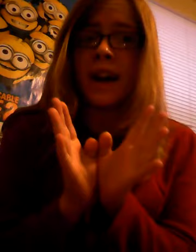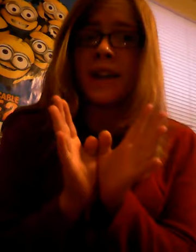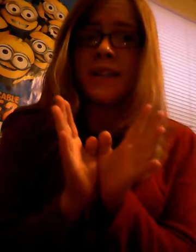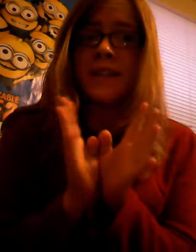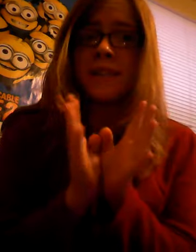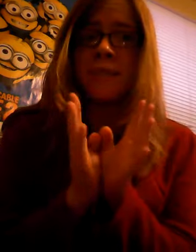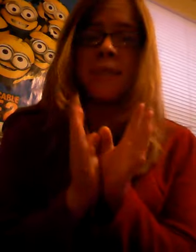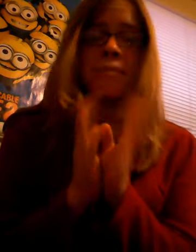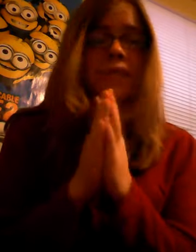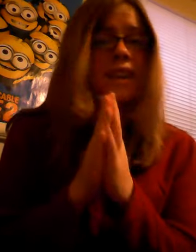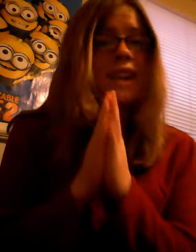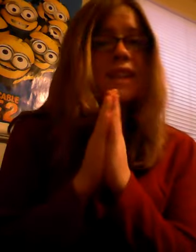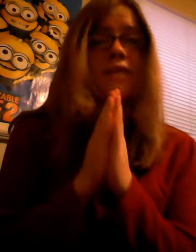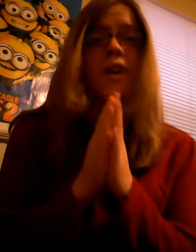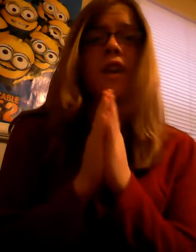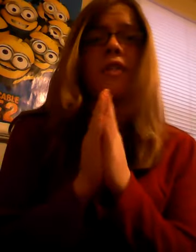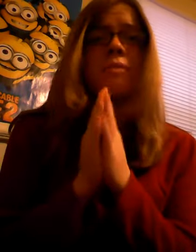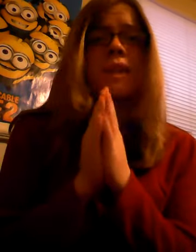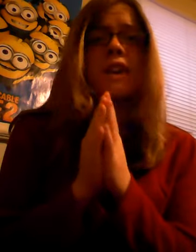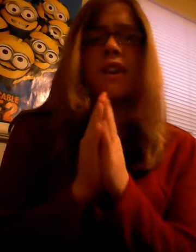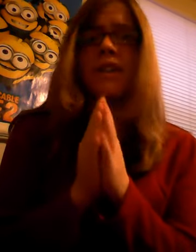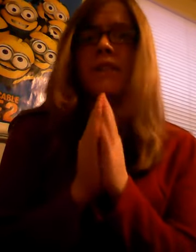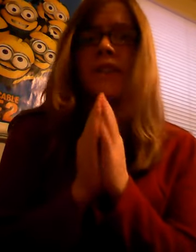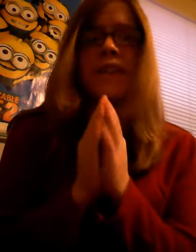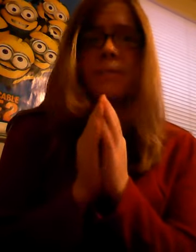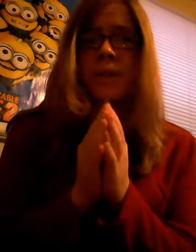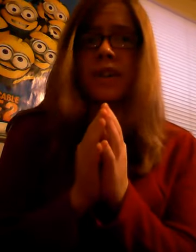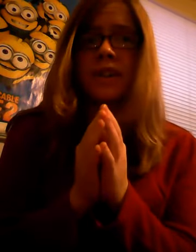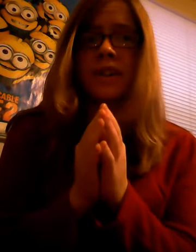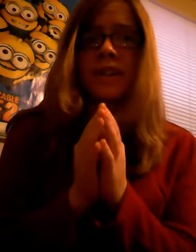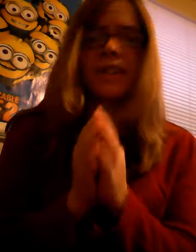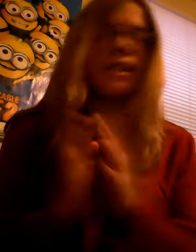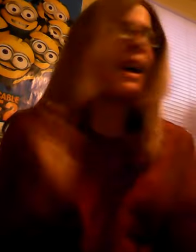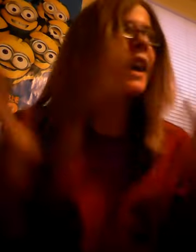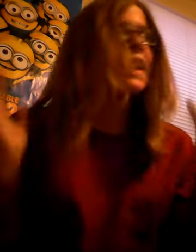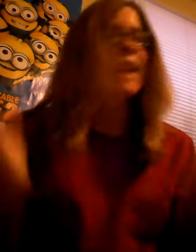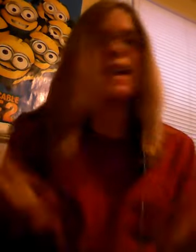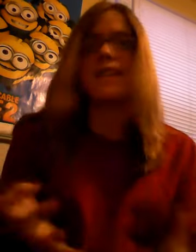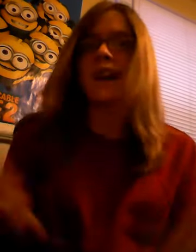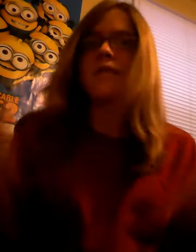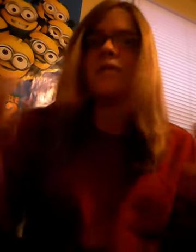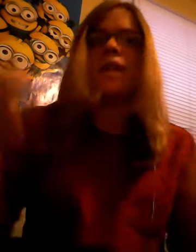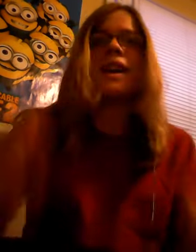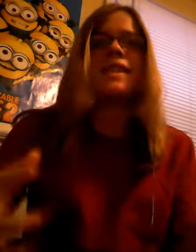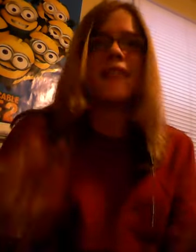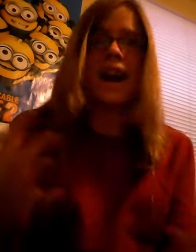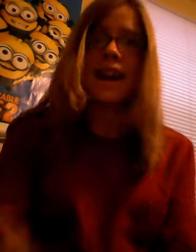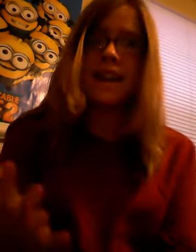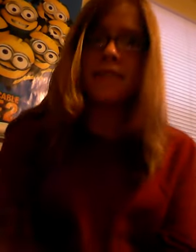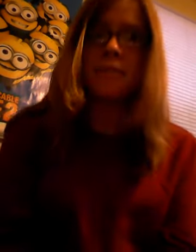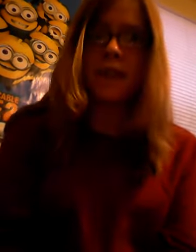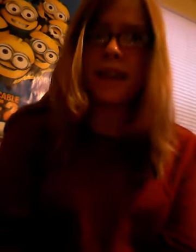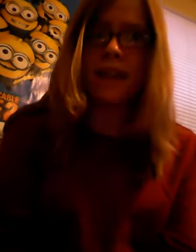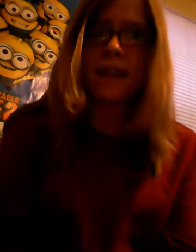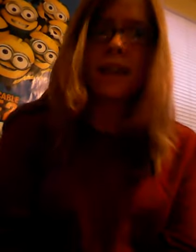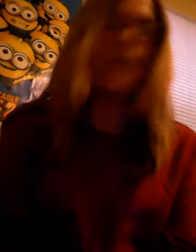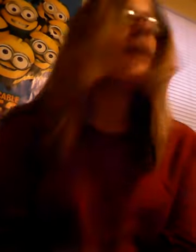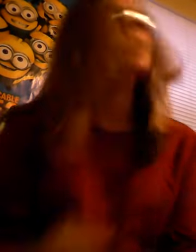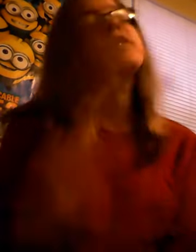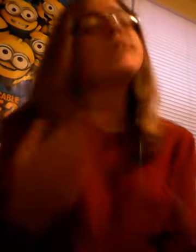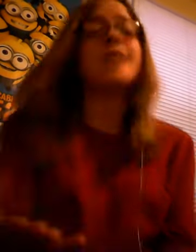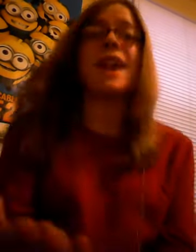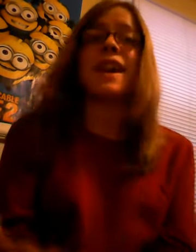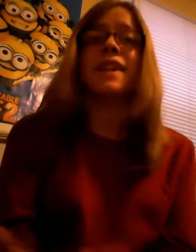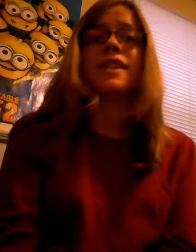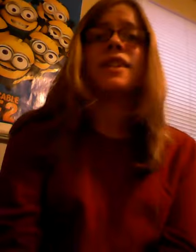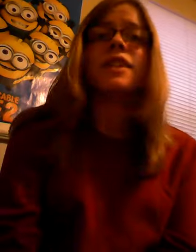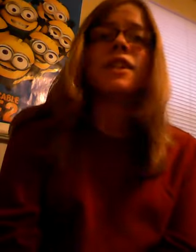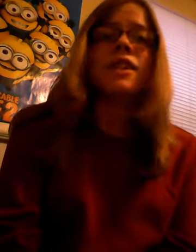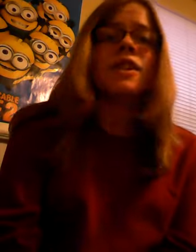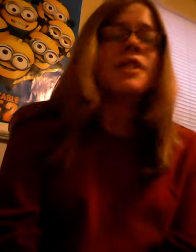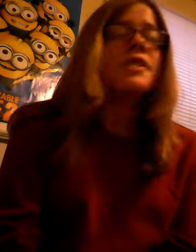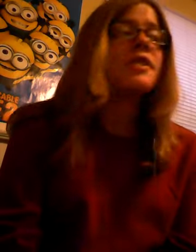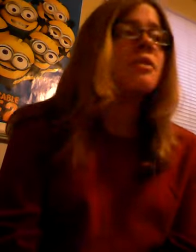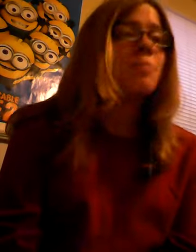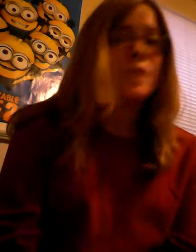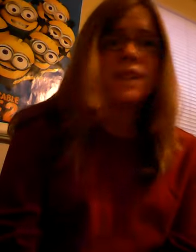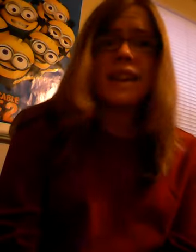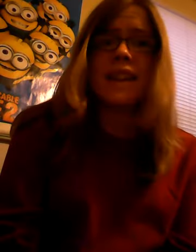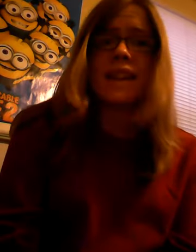guys, but please follow me on Facebook. I can't have you guys adding me. I just can't. So please